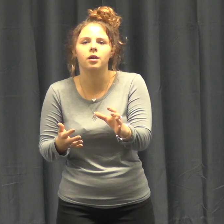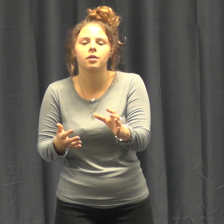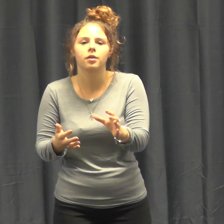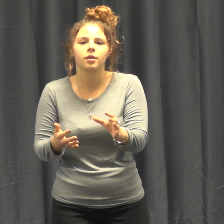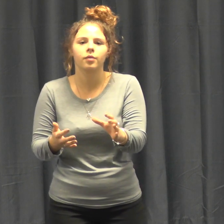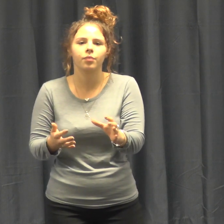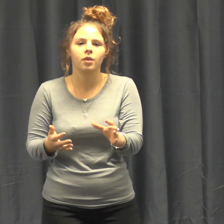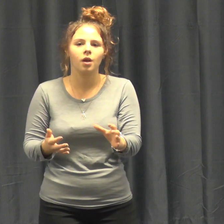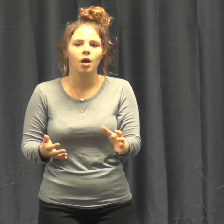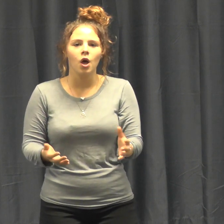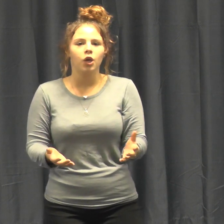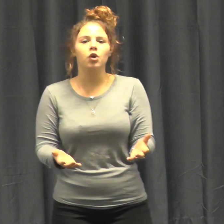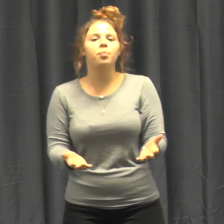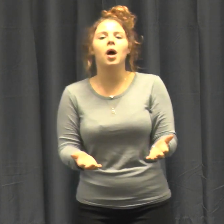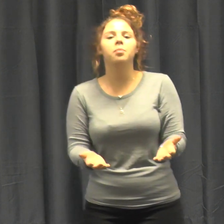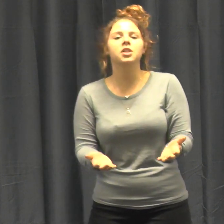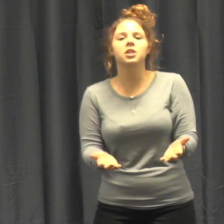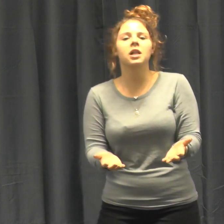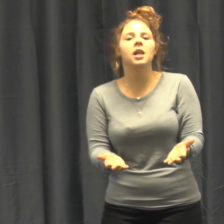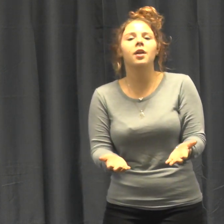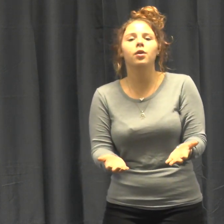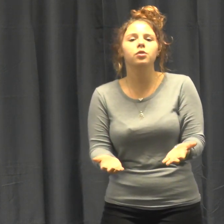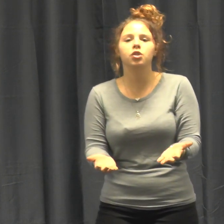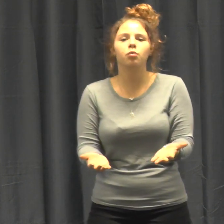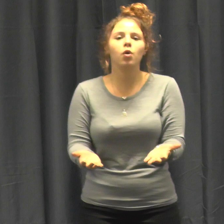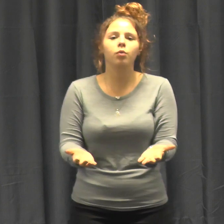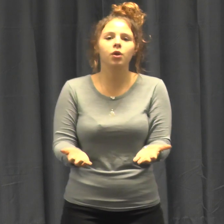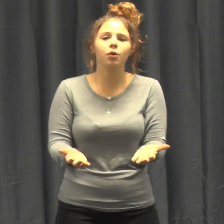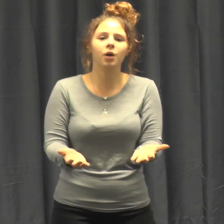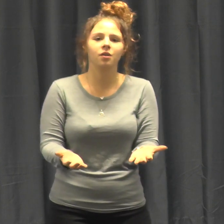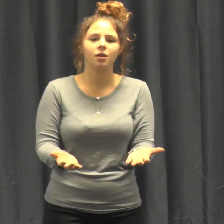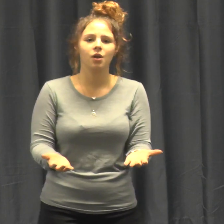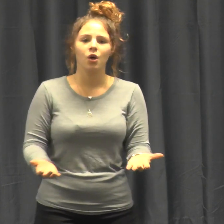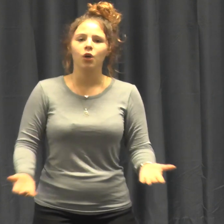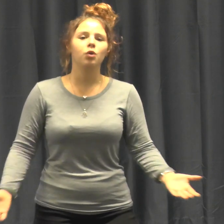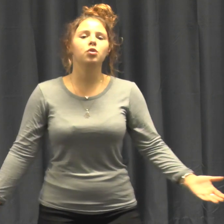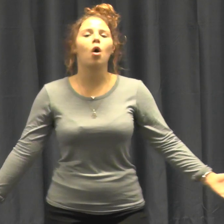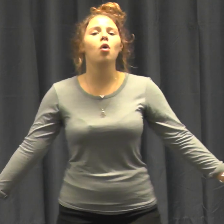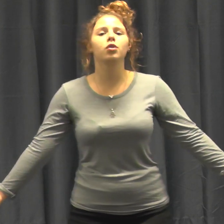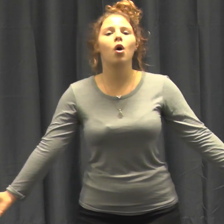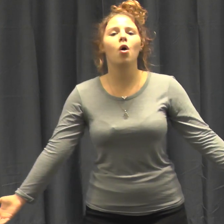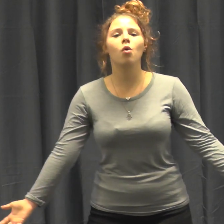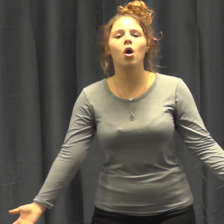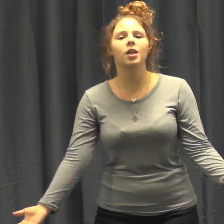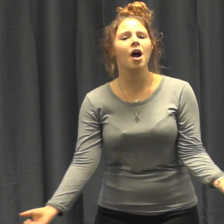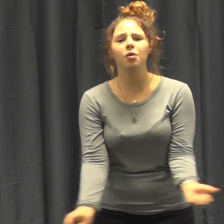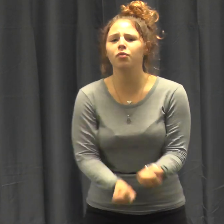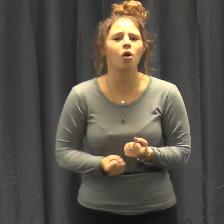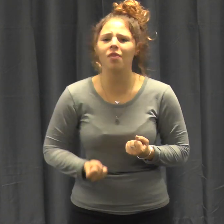You published the letters she wrote you You told the whole world how you brought